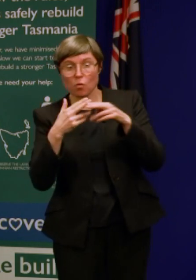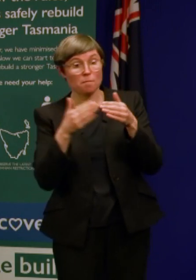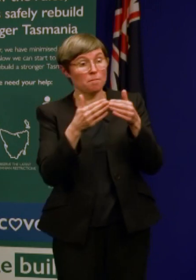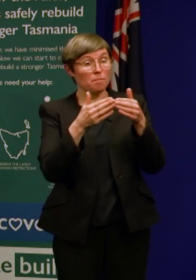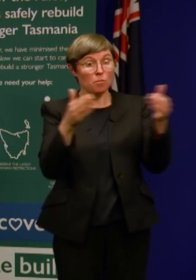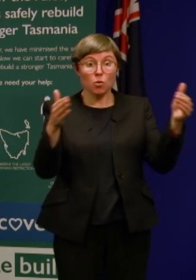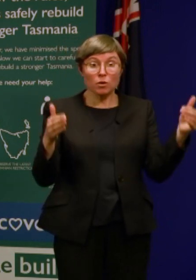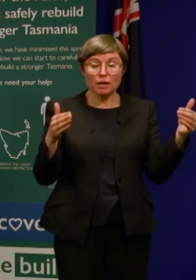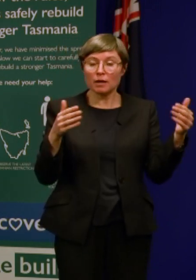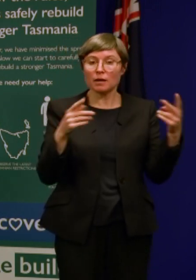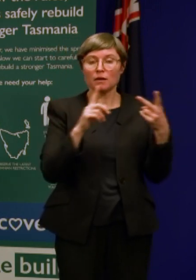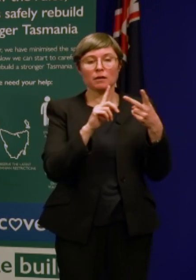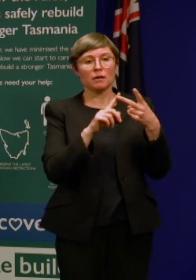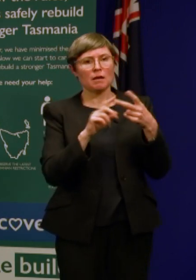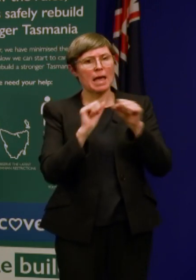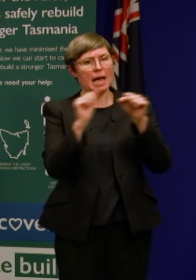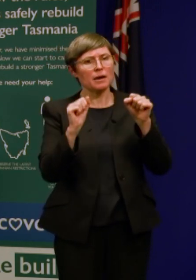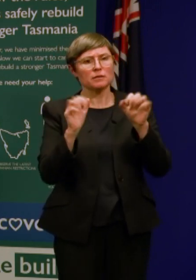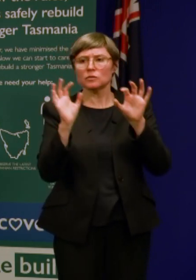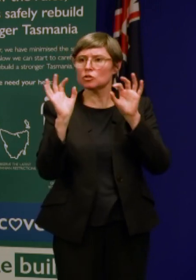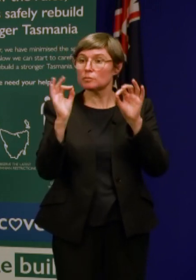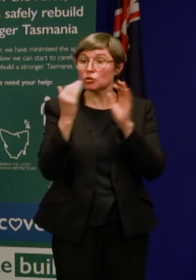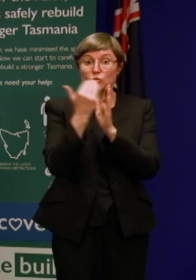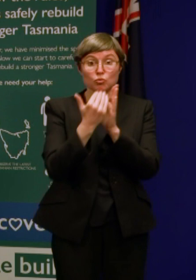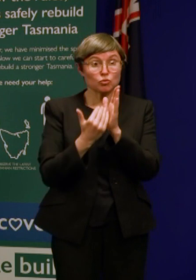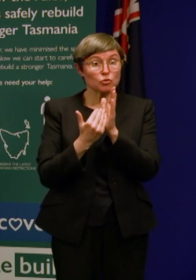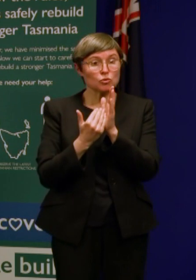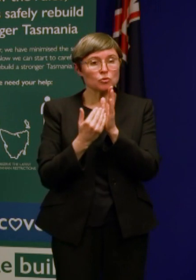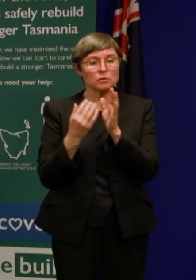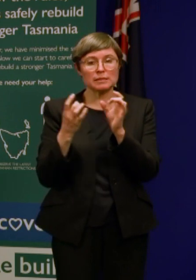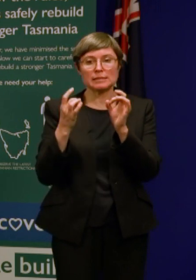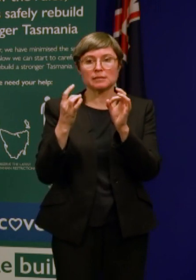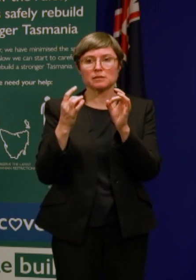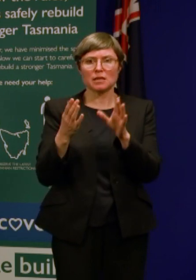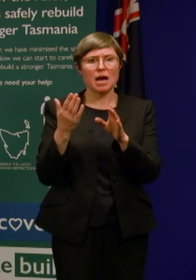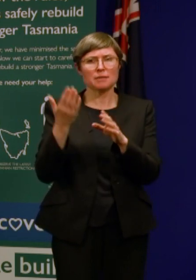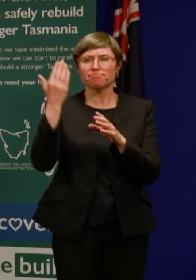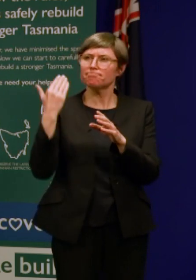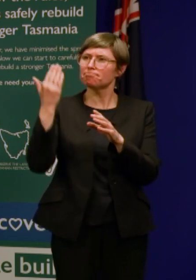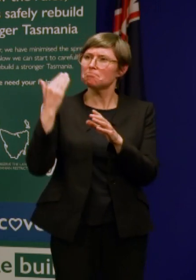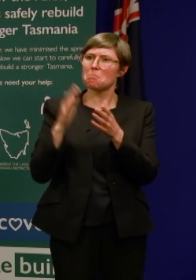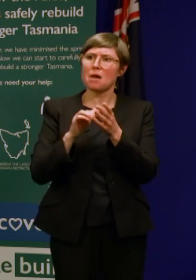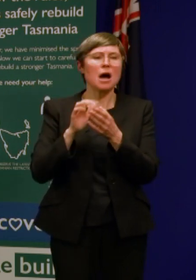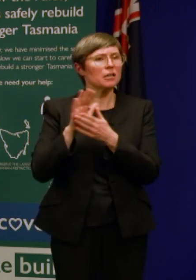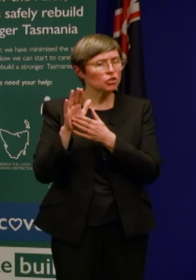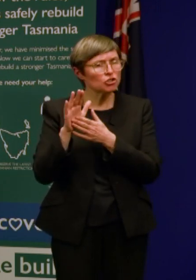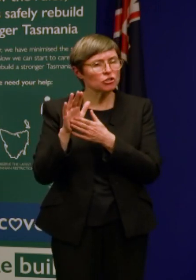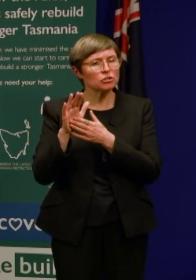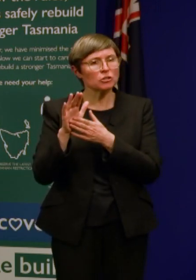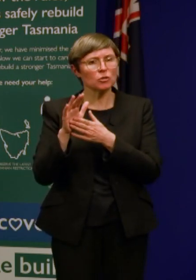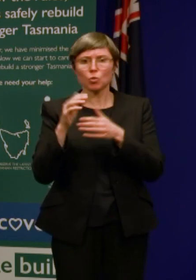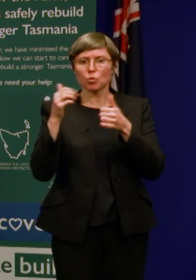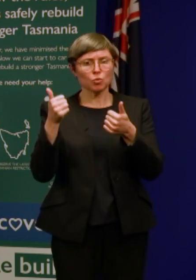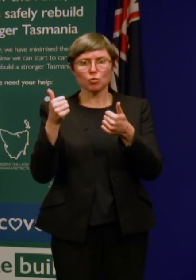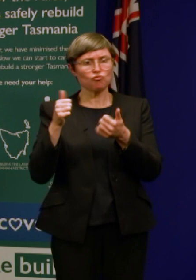the rules that have been in place now since about the third week of March have stood us in good